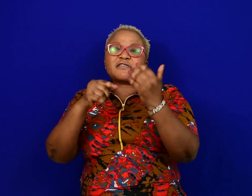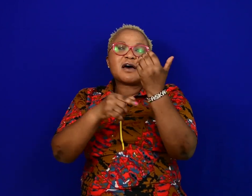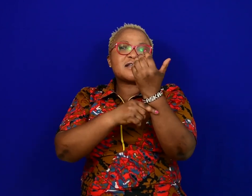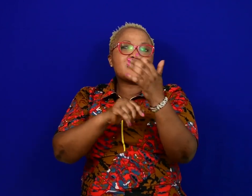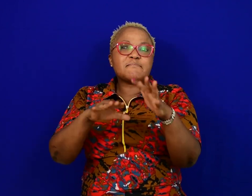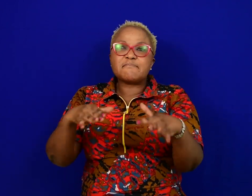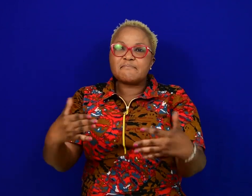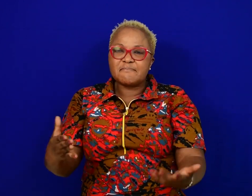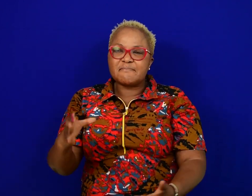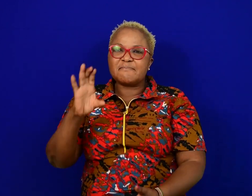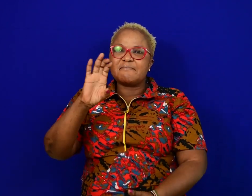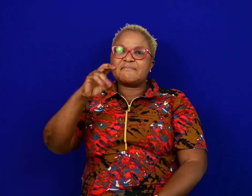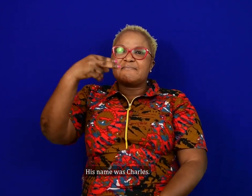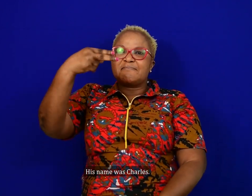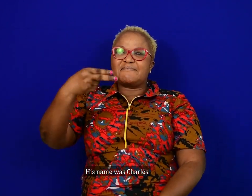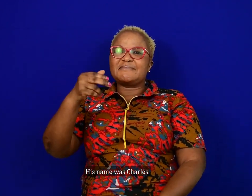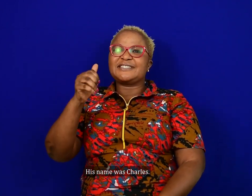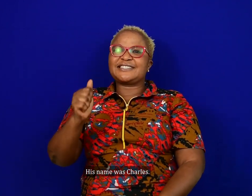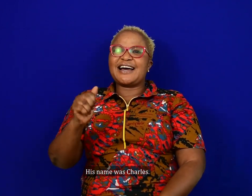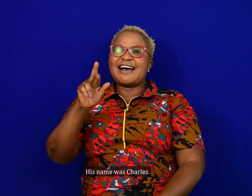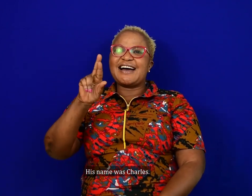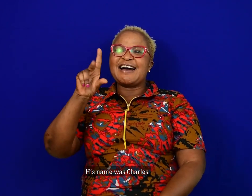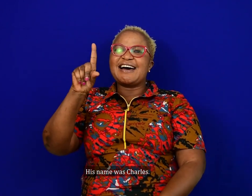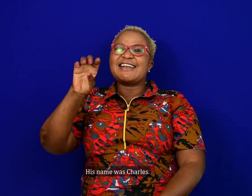And what was his name? His name was Charles.